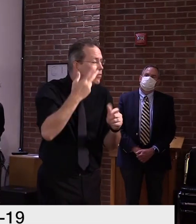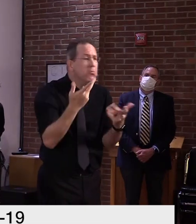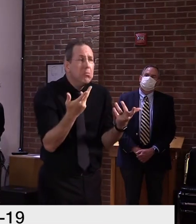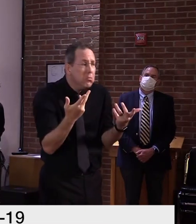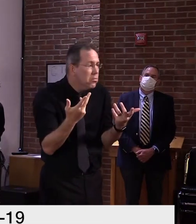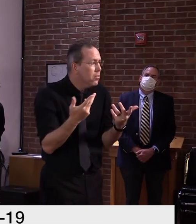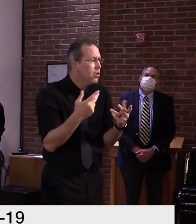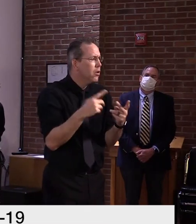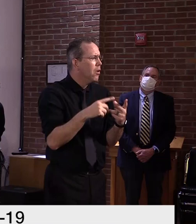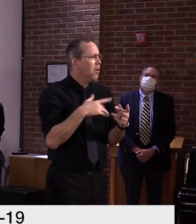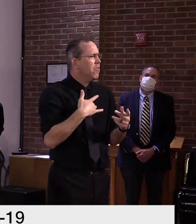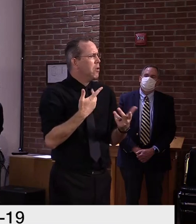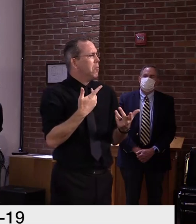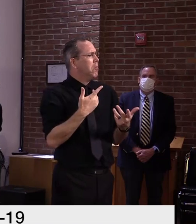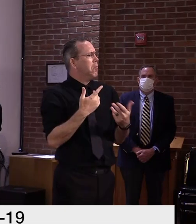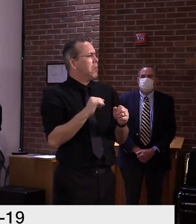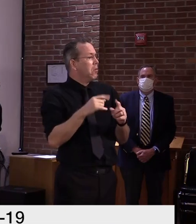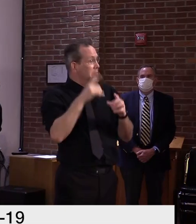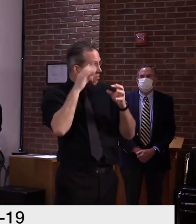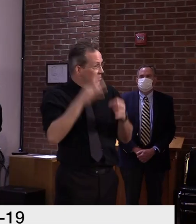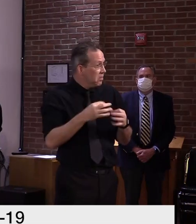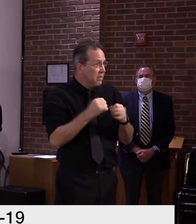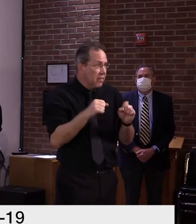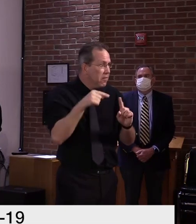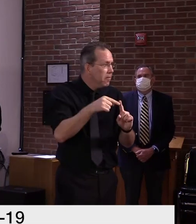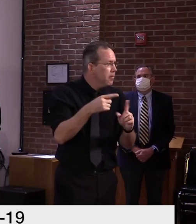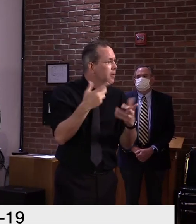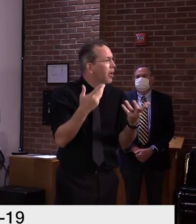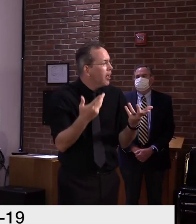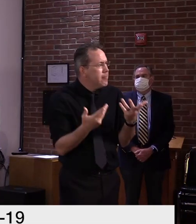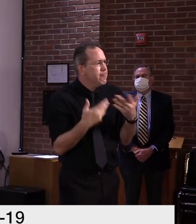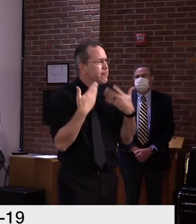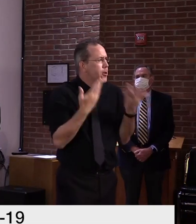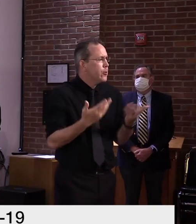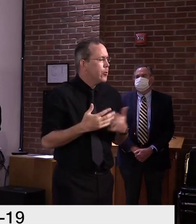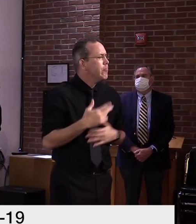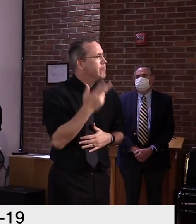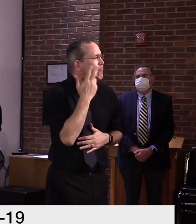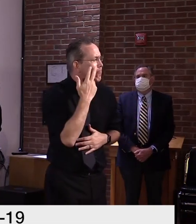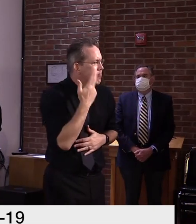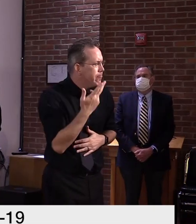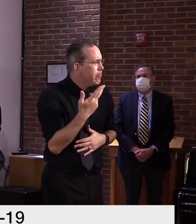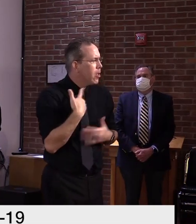that we have to respect. But we don't know how that's going to play out just yet.